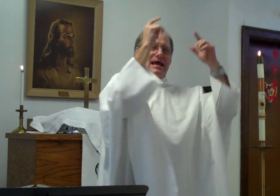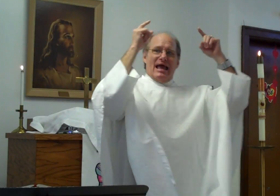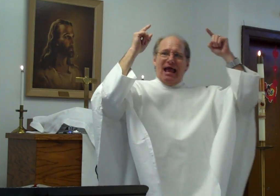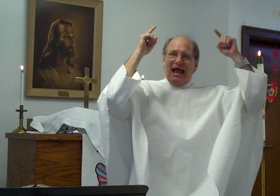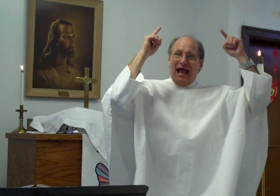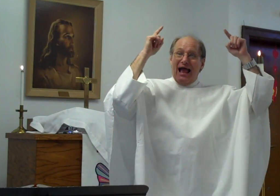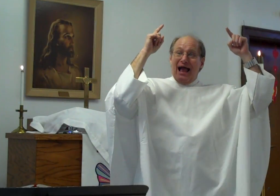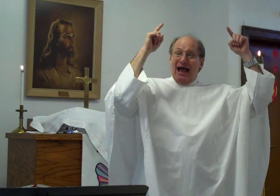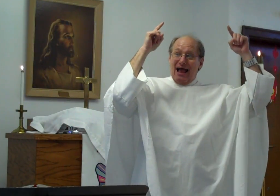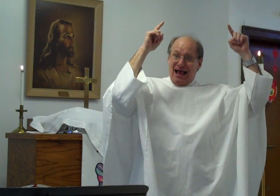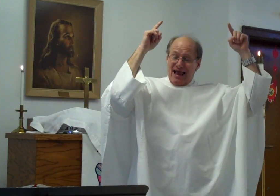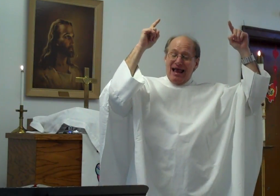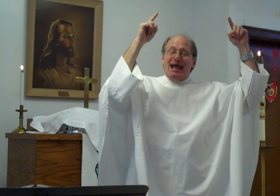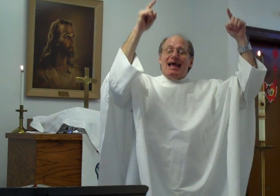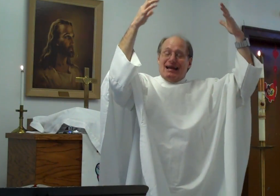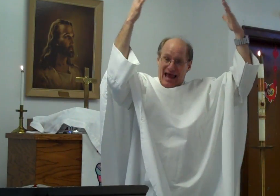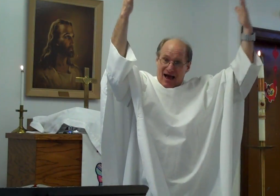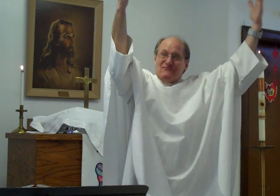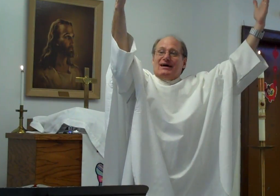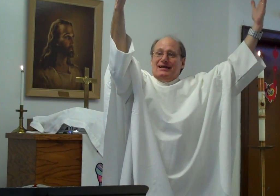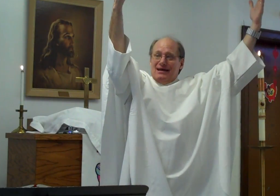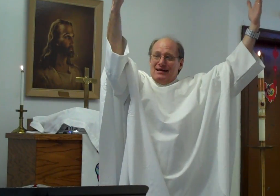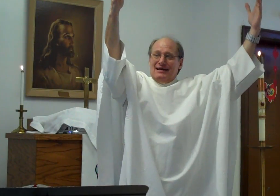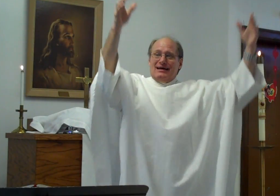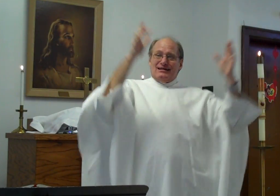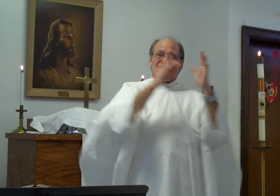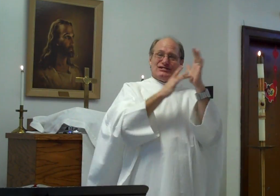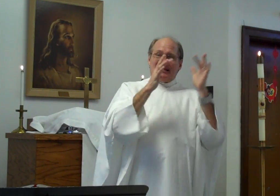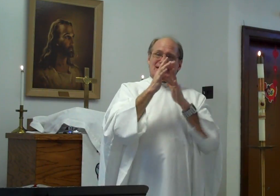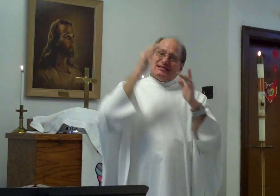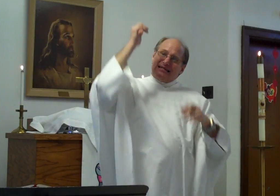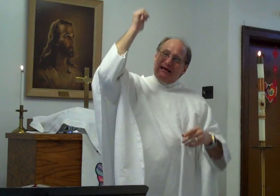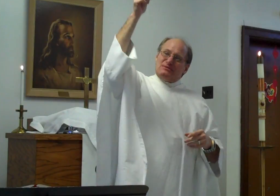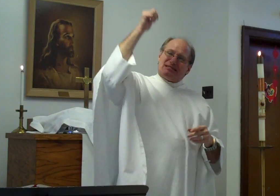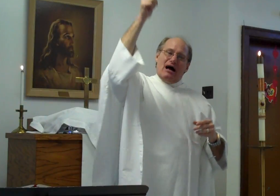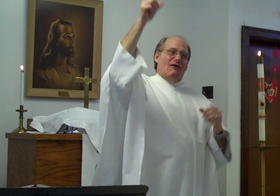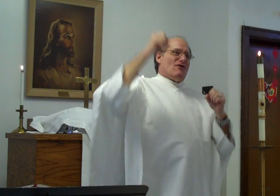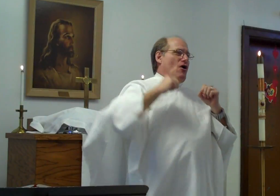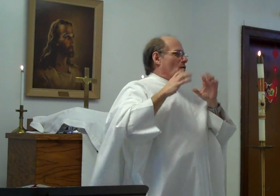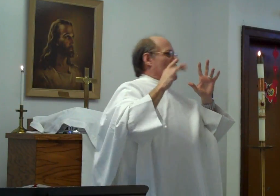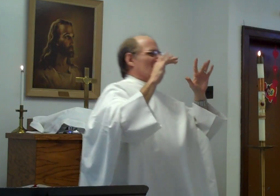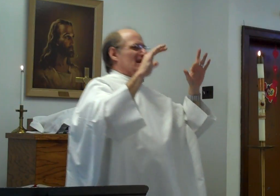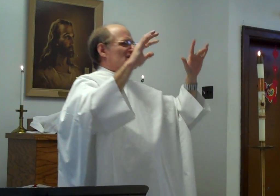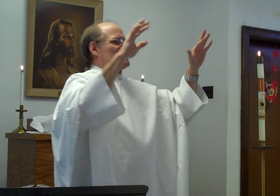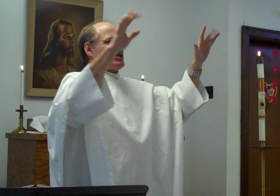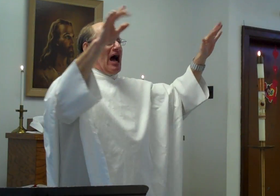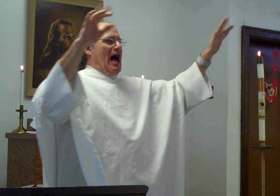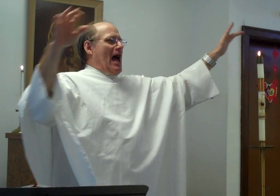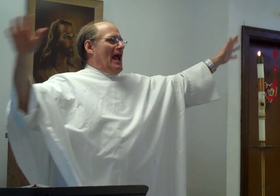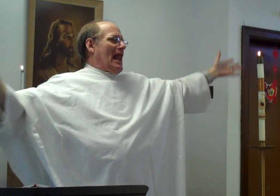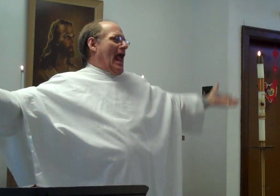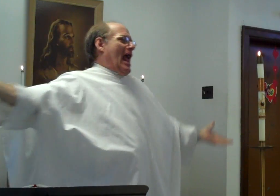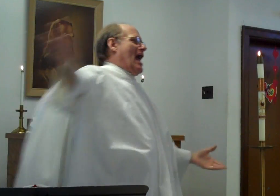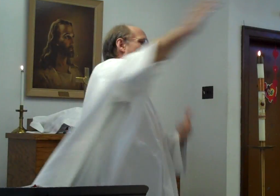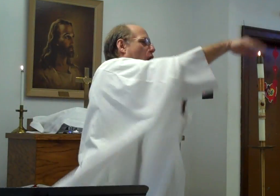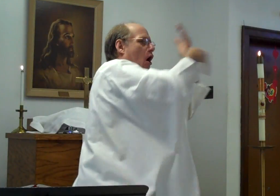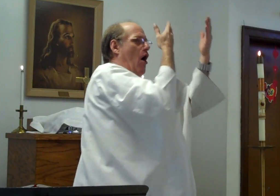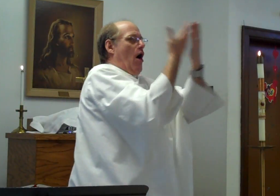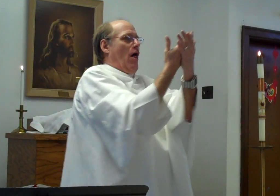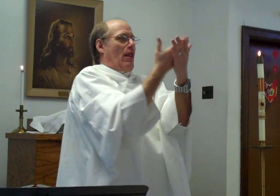a sun can shine that bright. In heaven, Jesus himself will shine and all